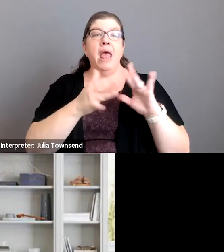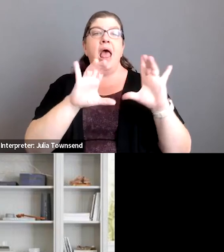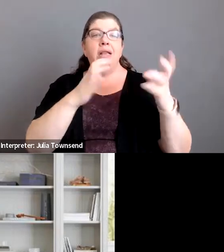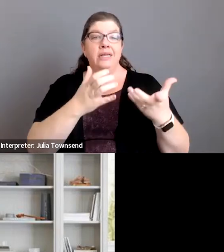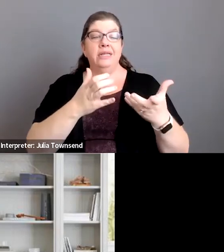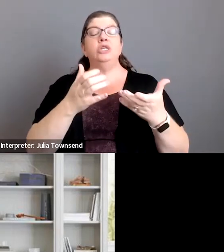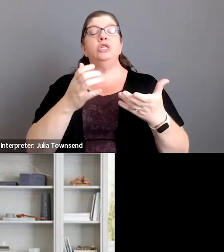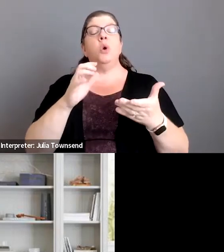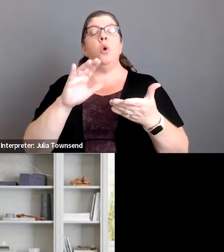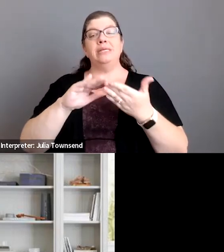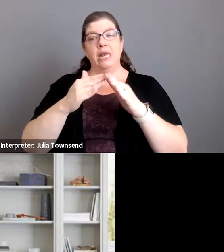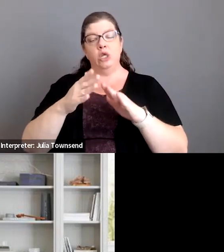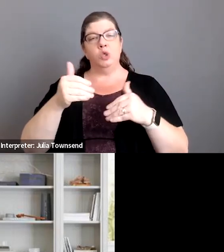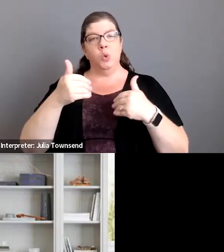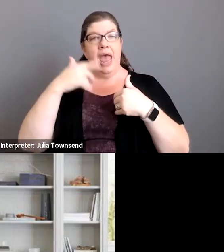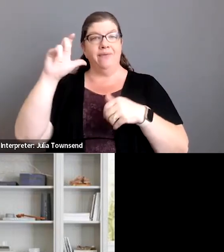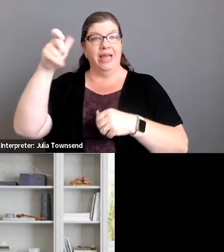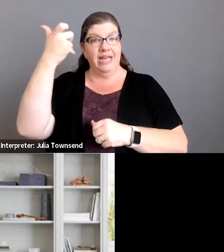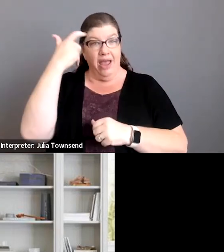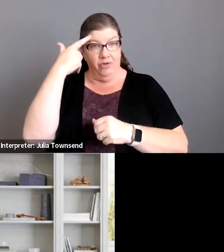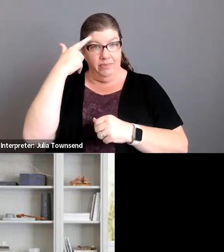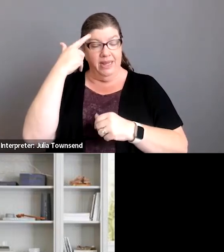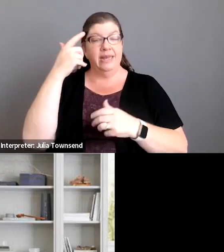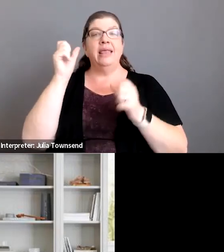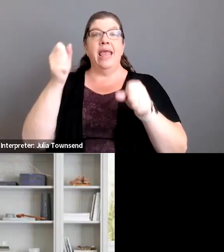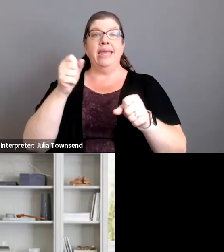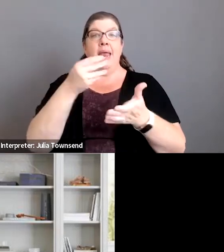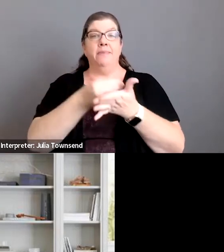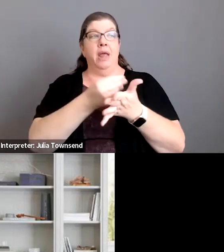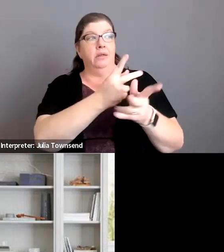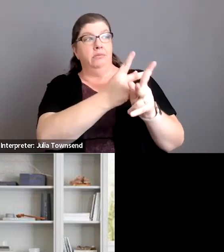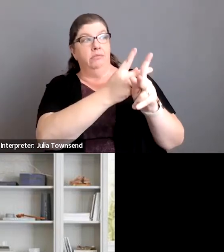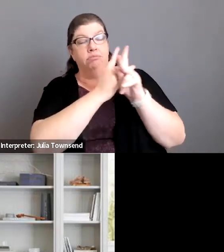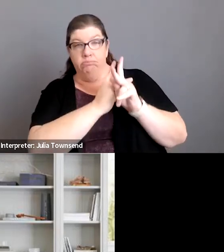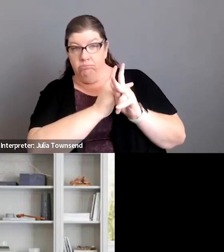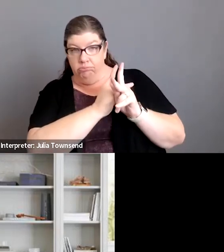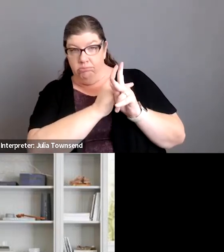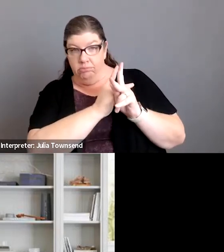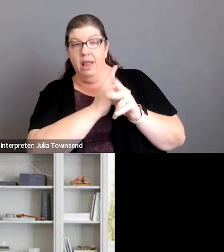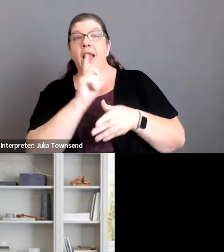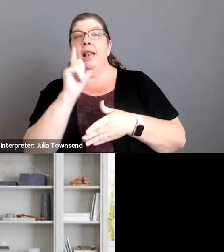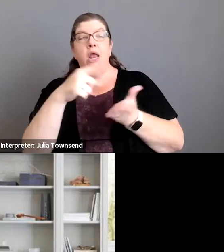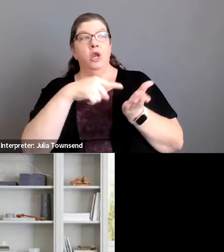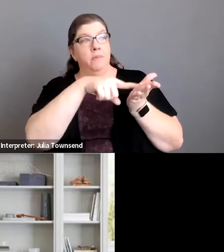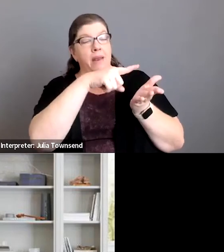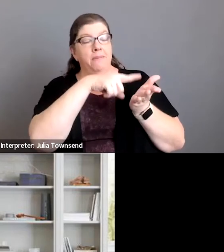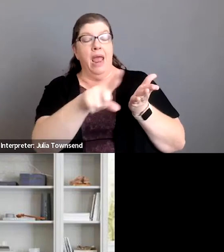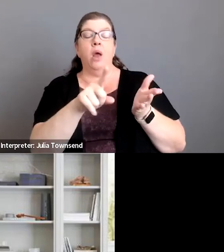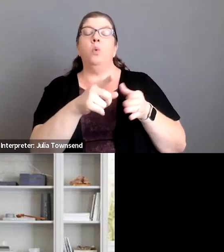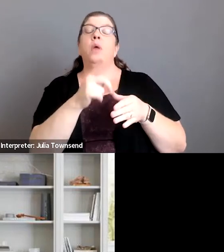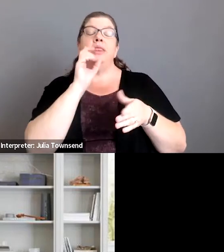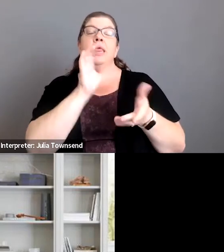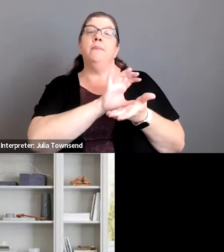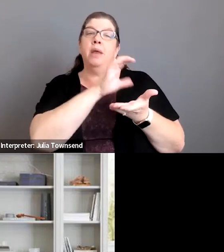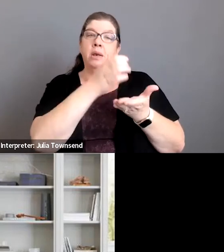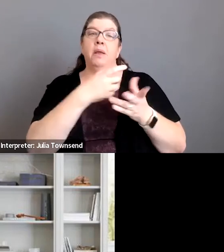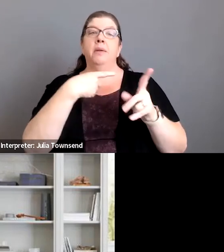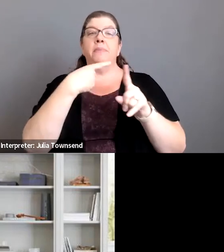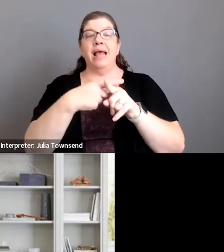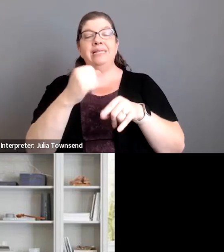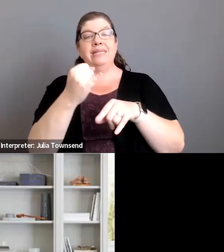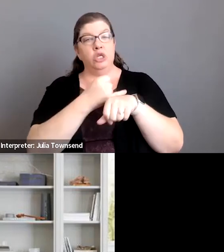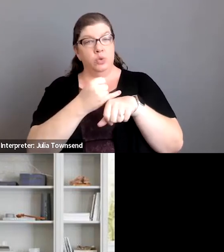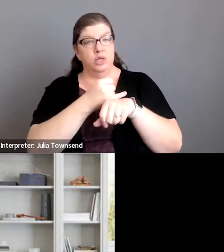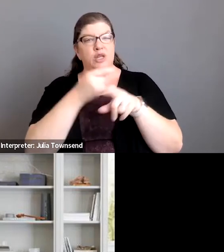cities with a government they borrow money and they pay it back with principal and interest at a certain